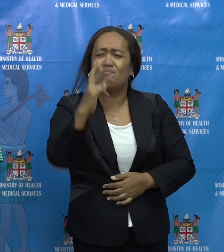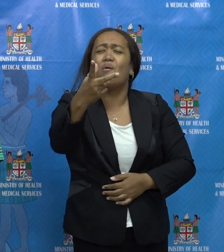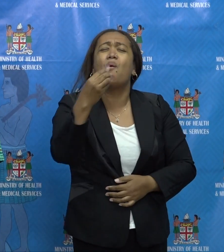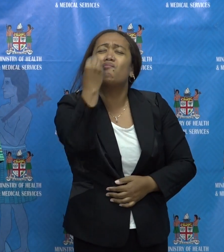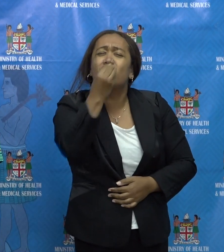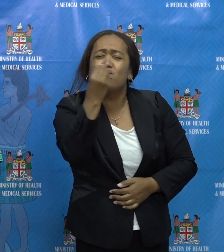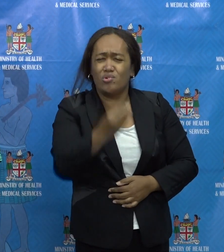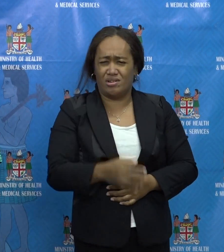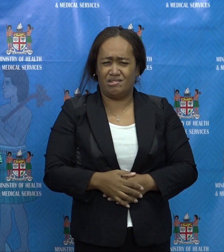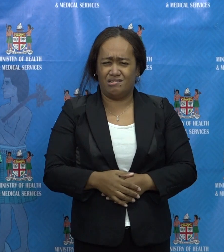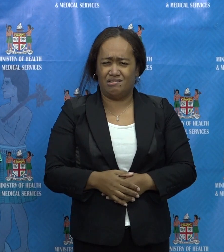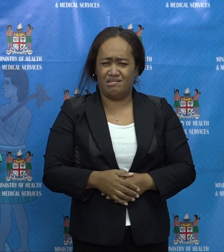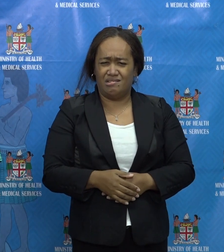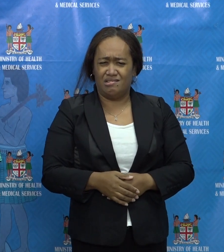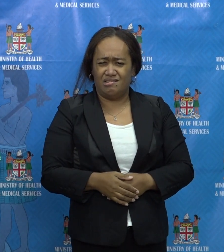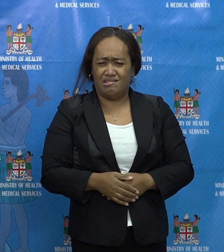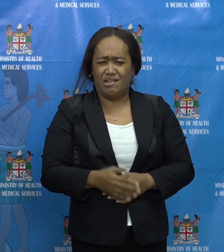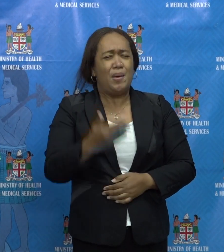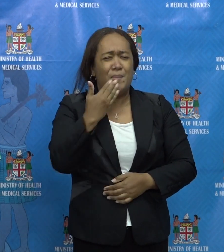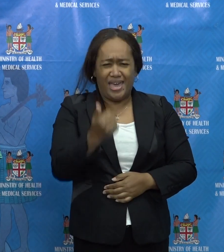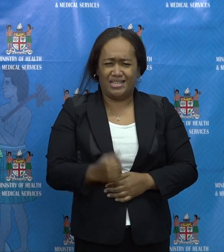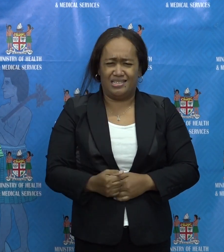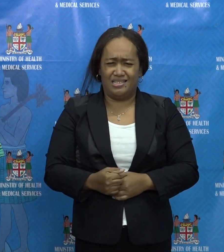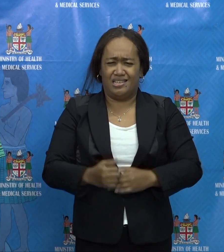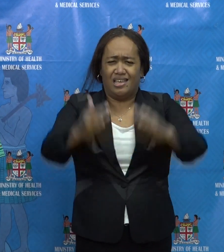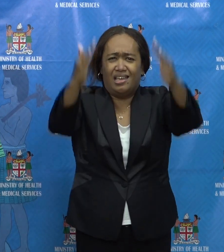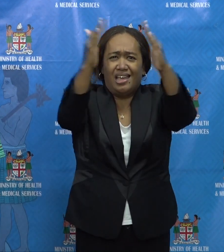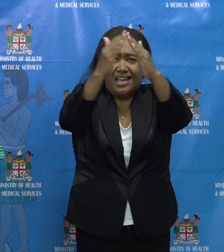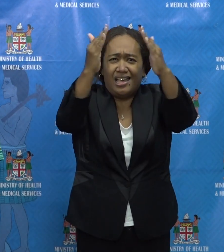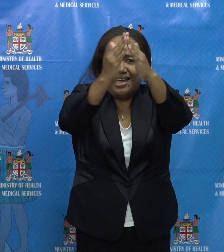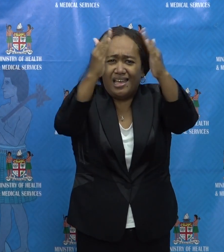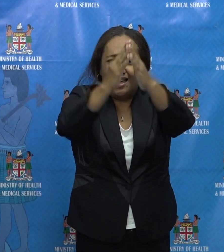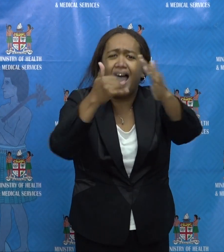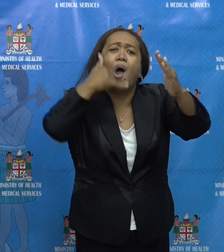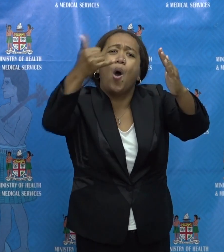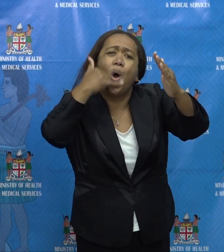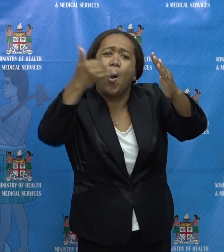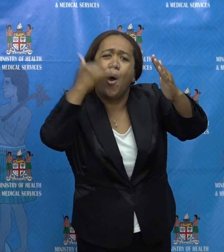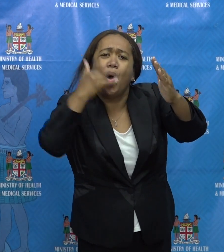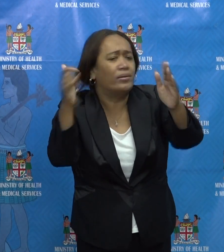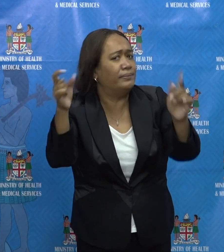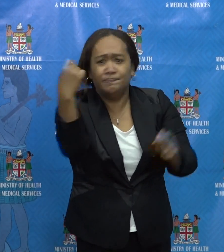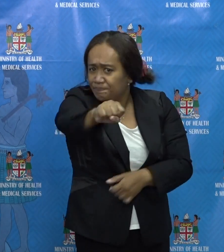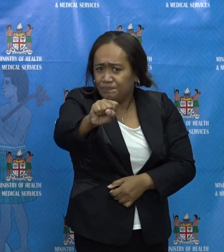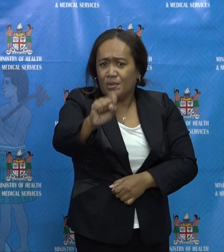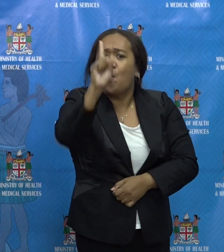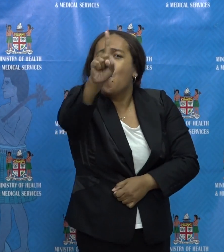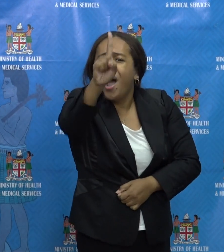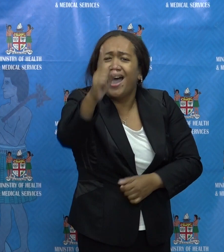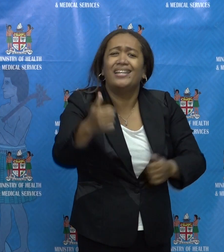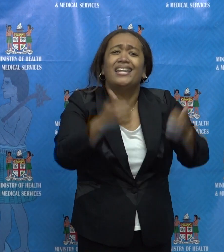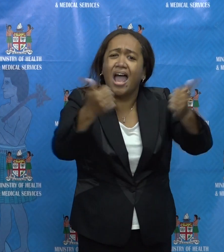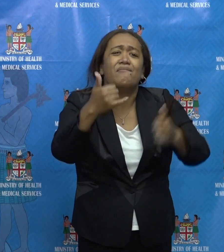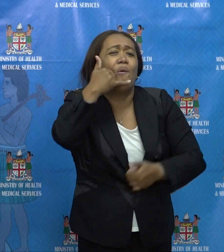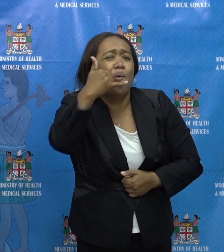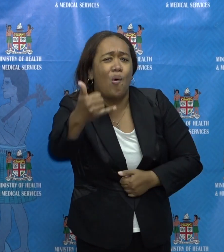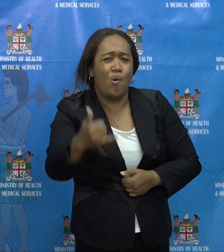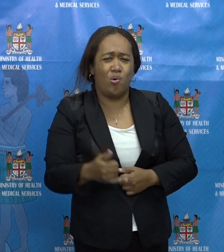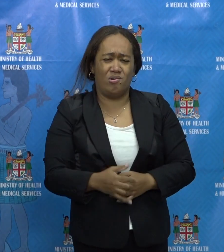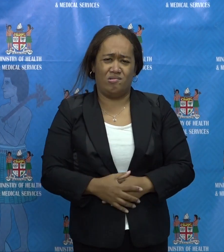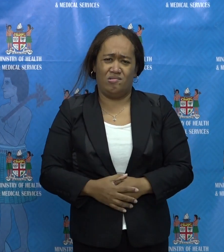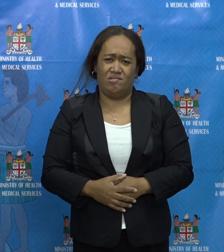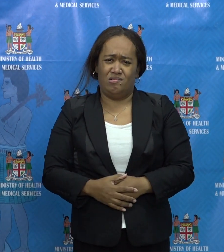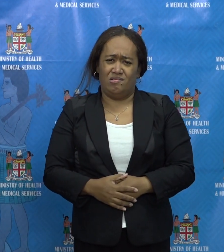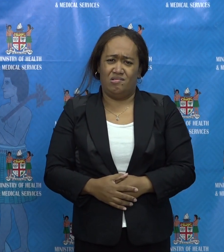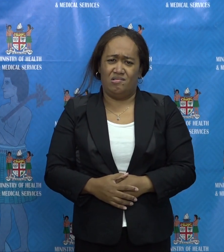Is too many people in one household asking for the same portion for that household? And then we cross-check and find out at the